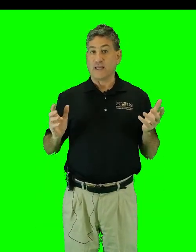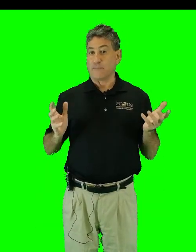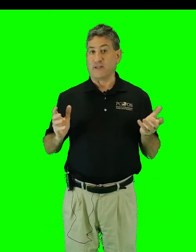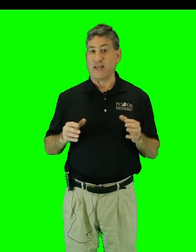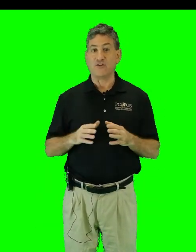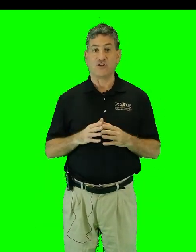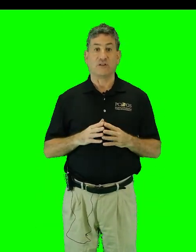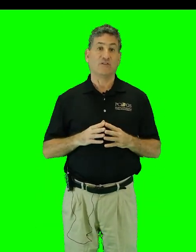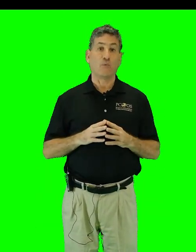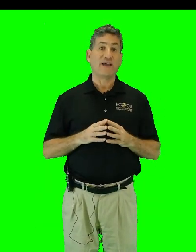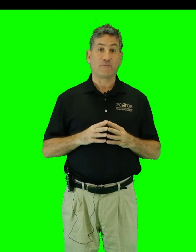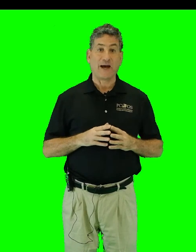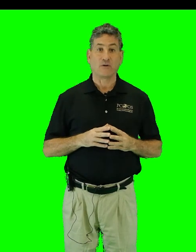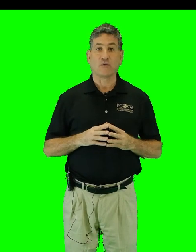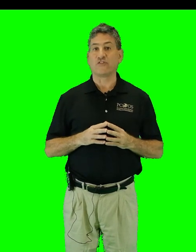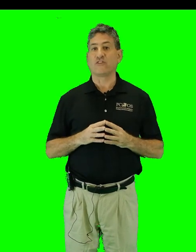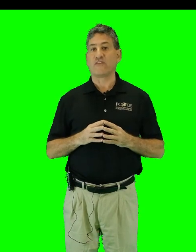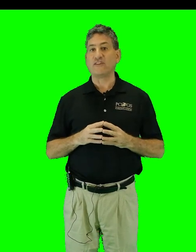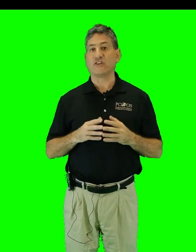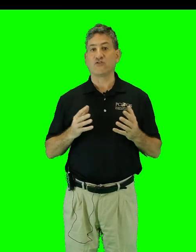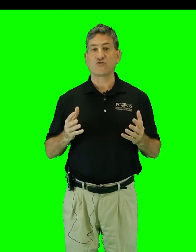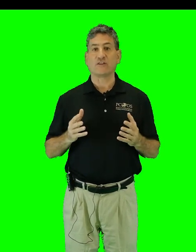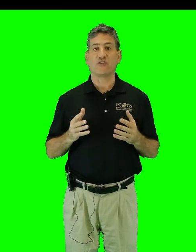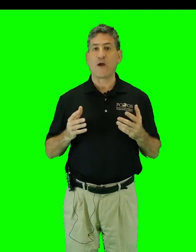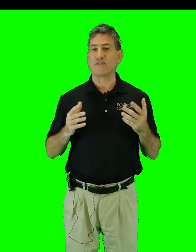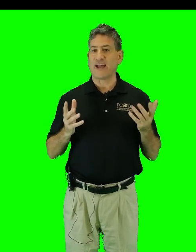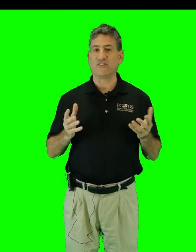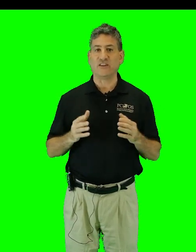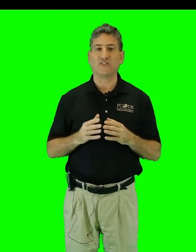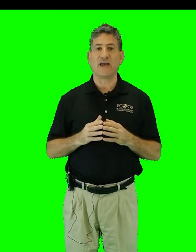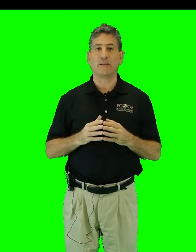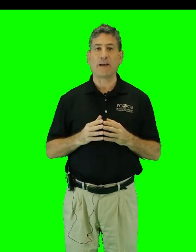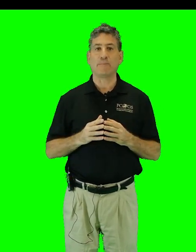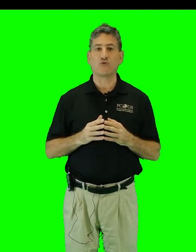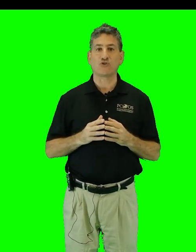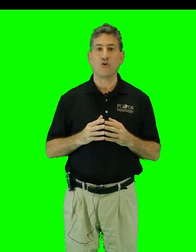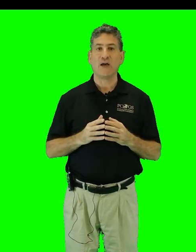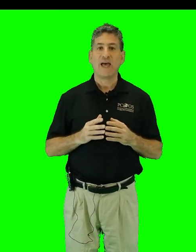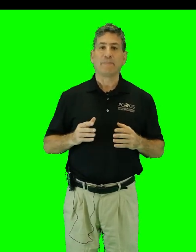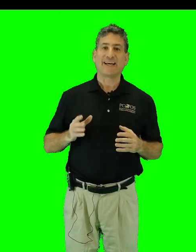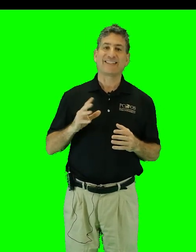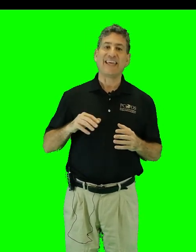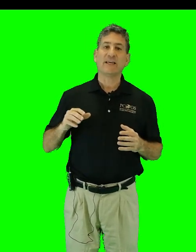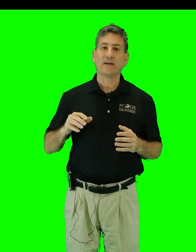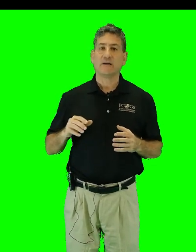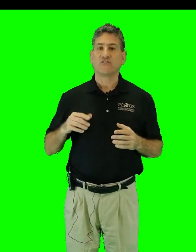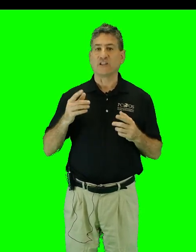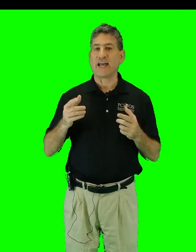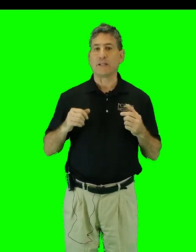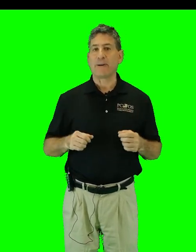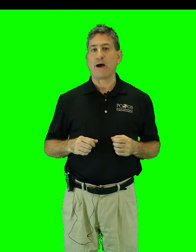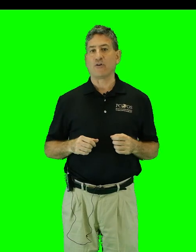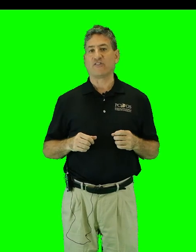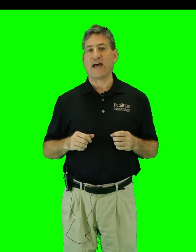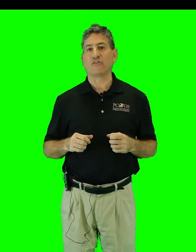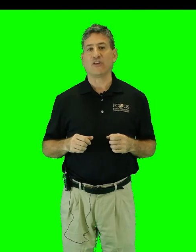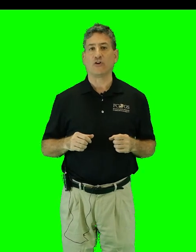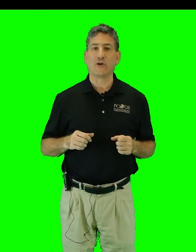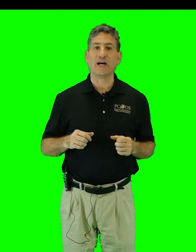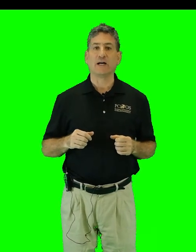application of wave power was a device constructed around 1910 by Bochot Prasayik to light and power his house at Royan